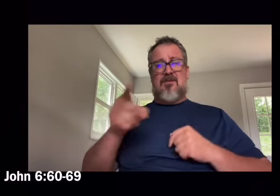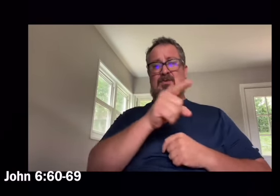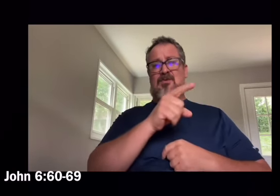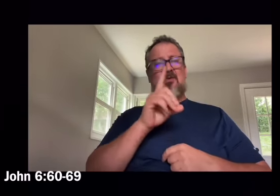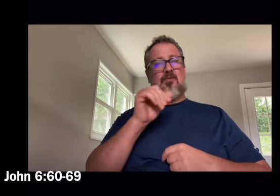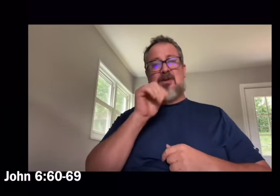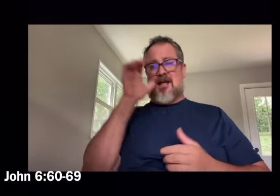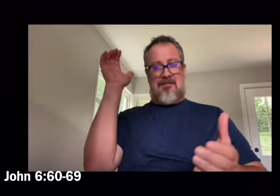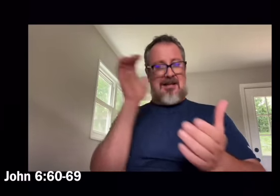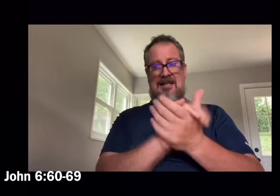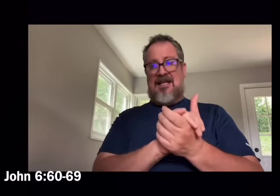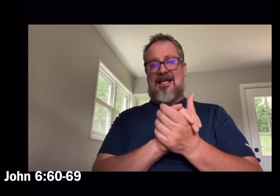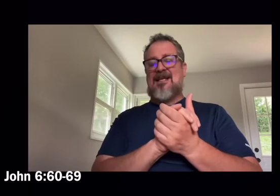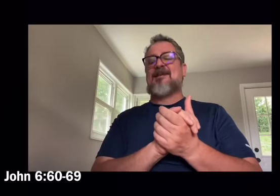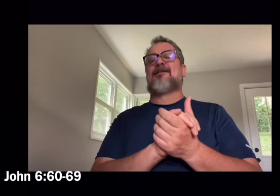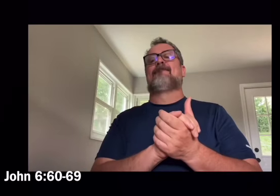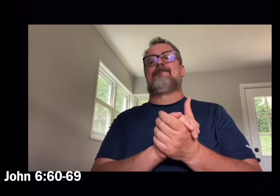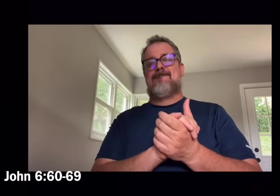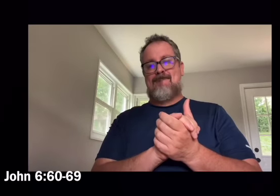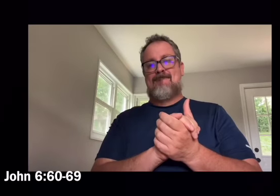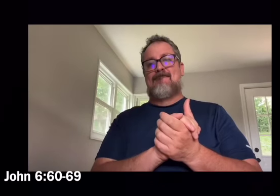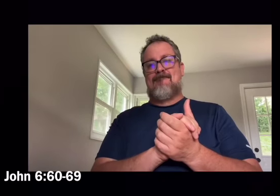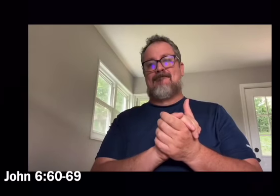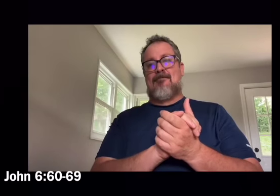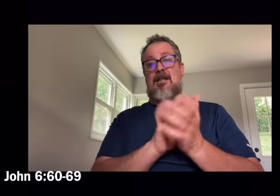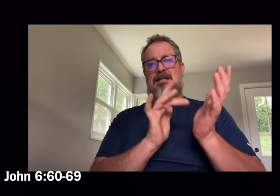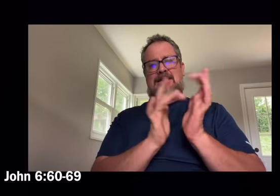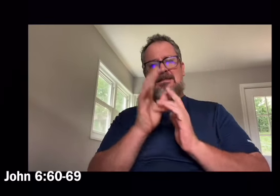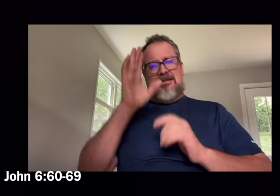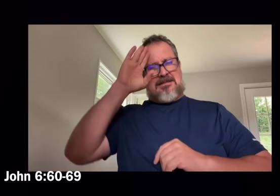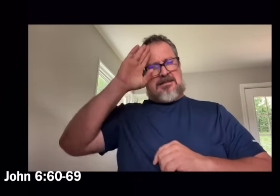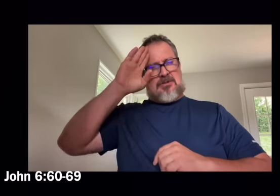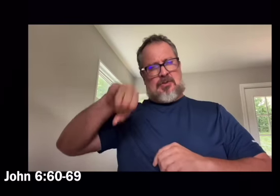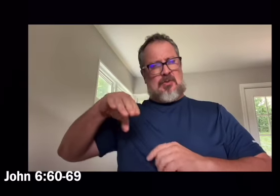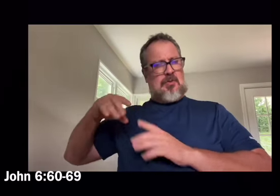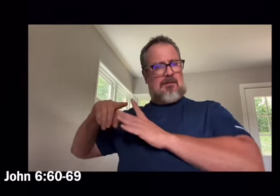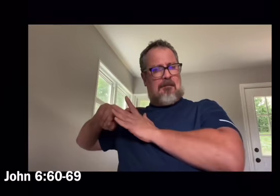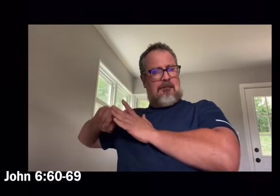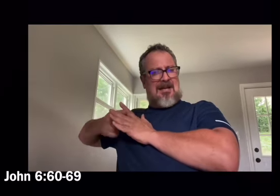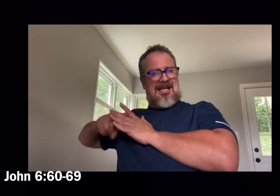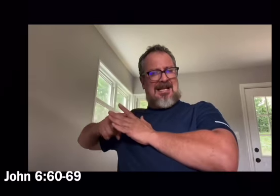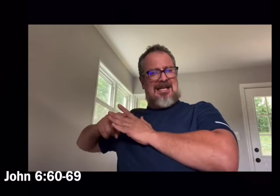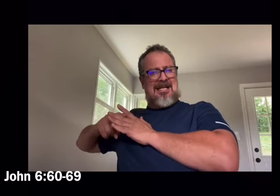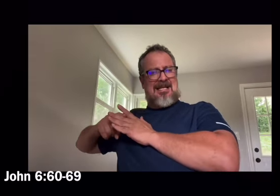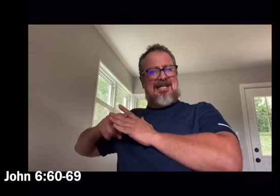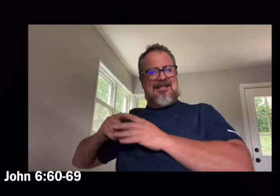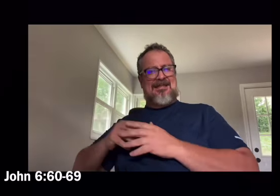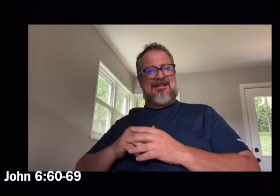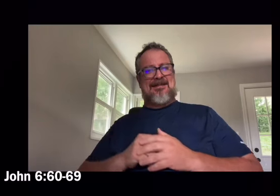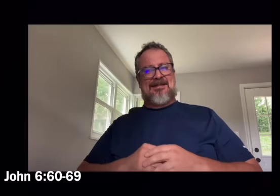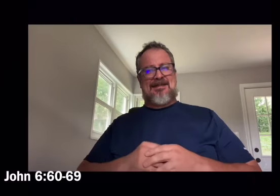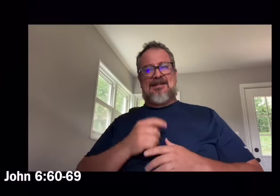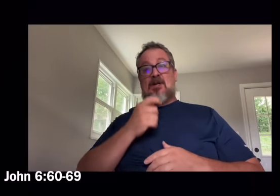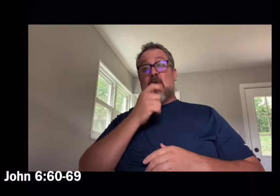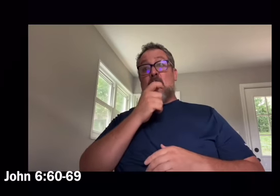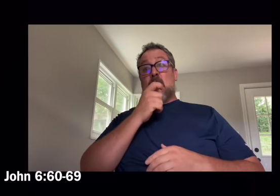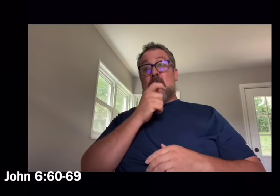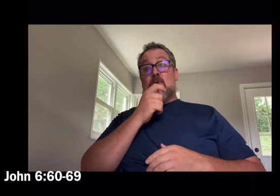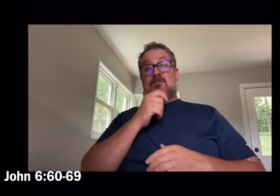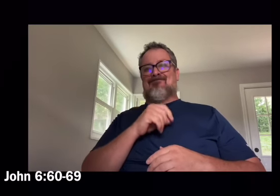there are some of you who do not believe. Jesus knew from the beginning the